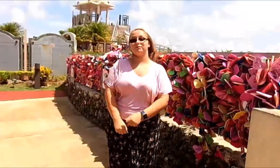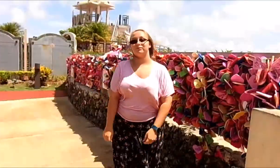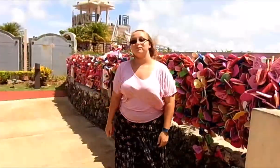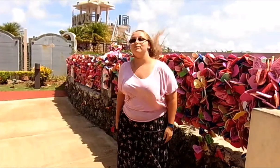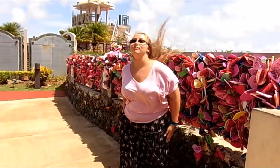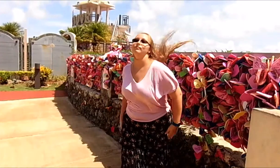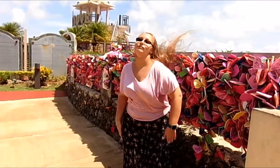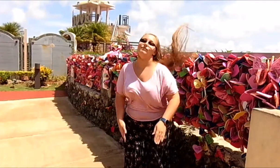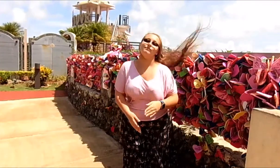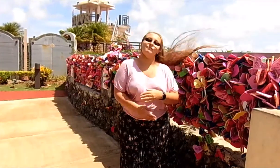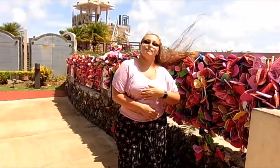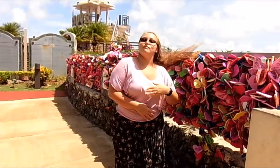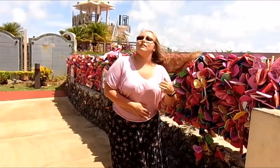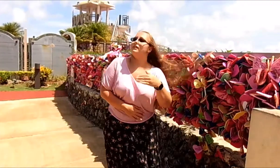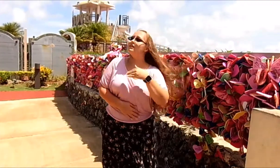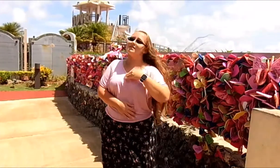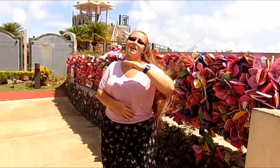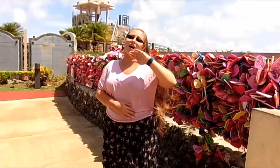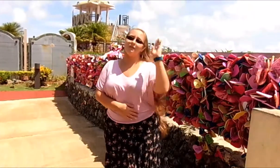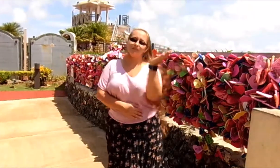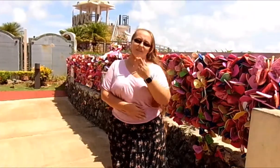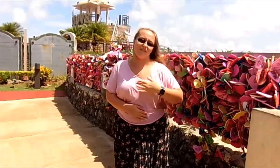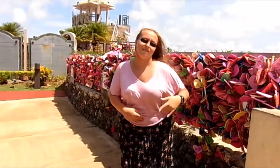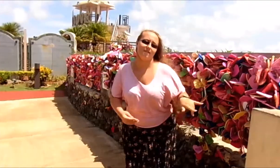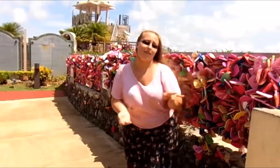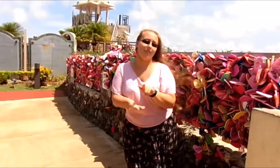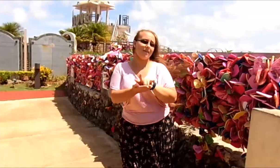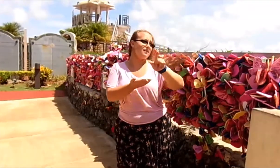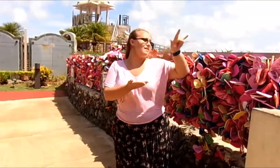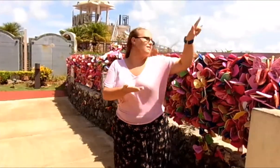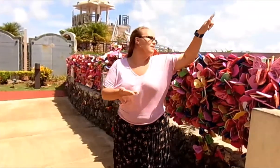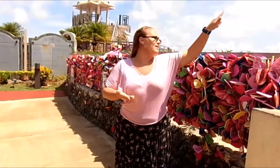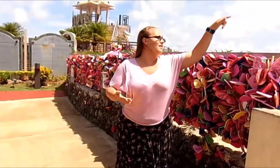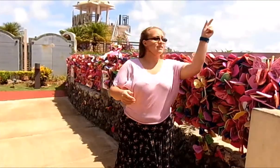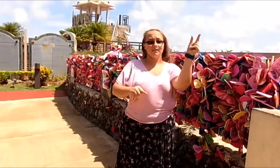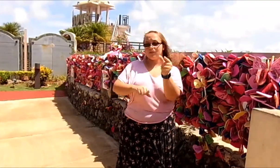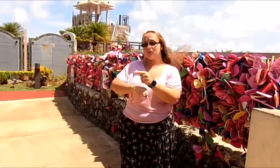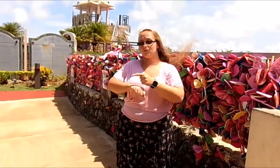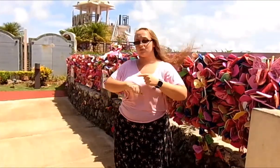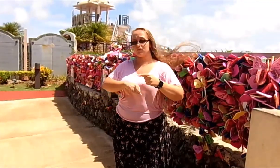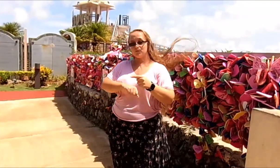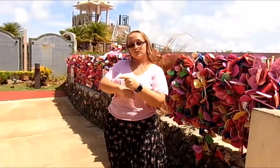And I will never leave you And